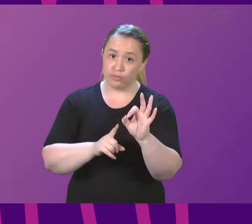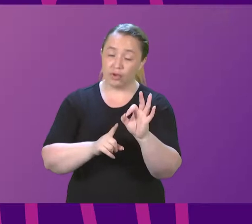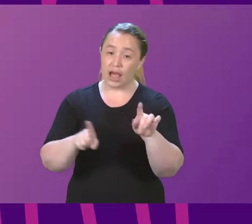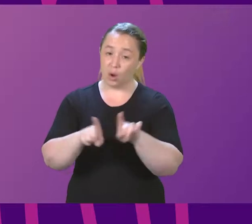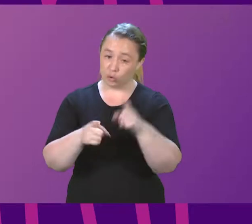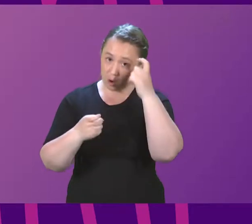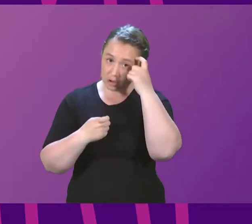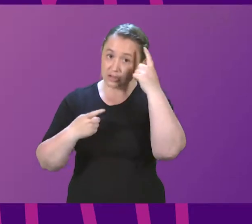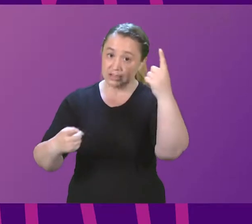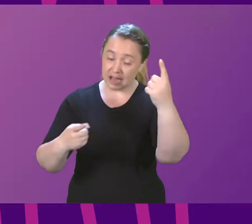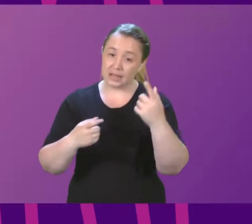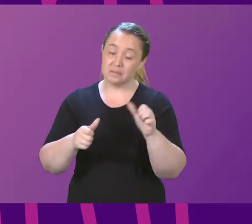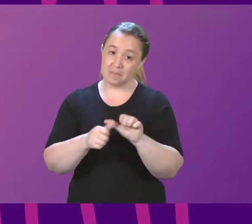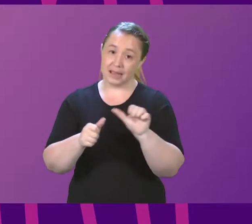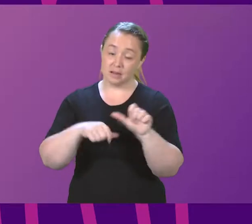Scotland.